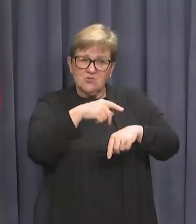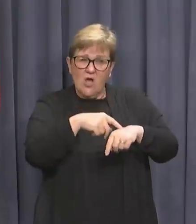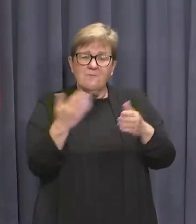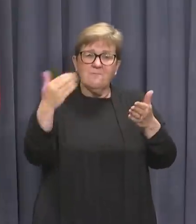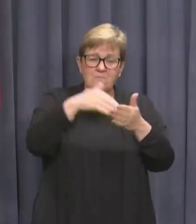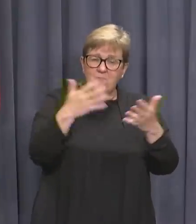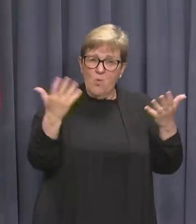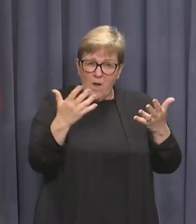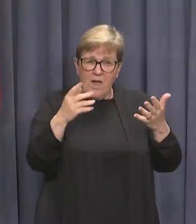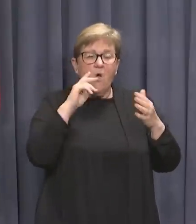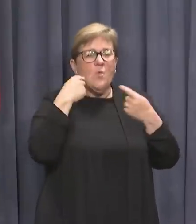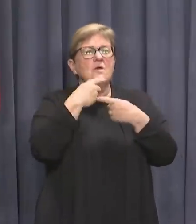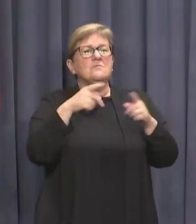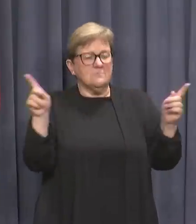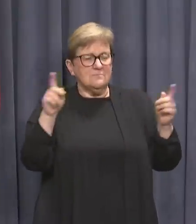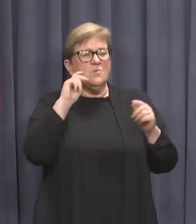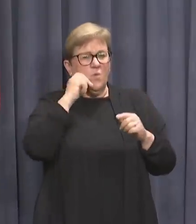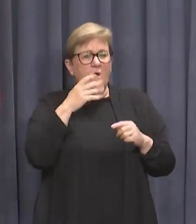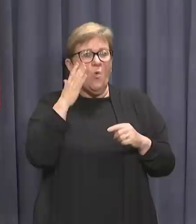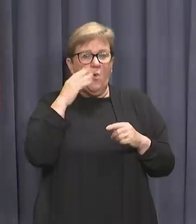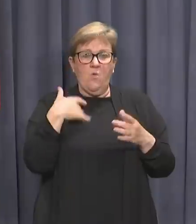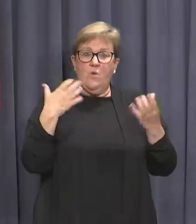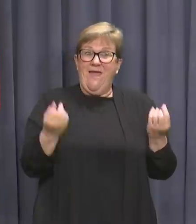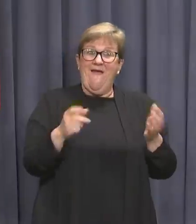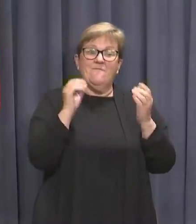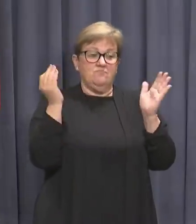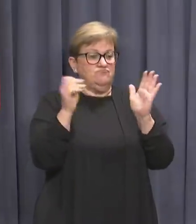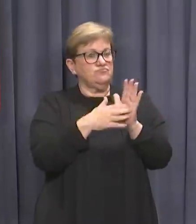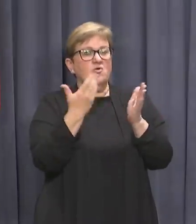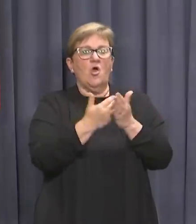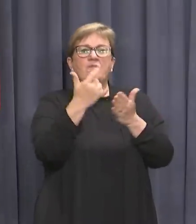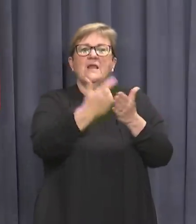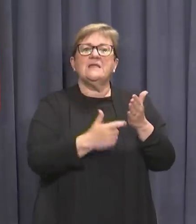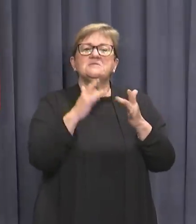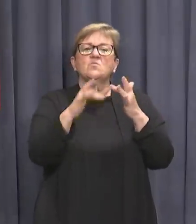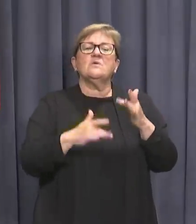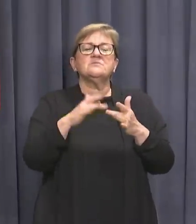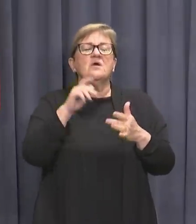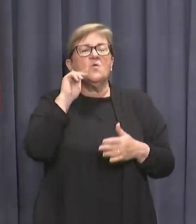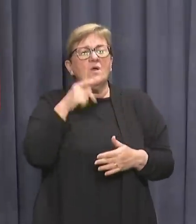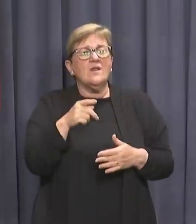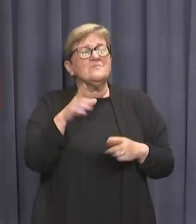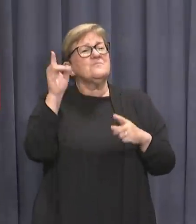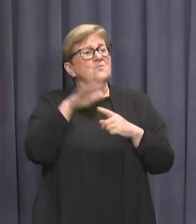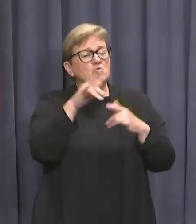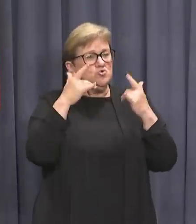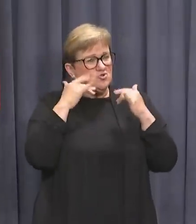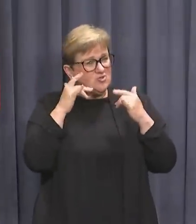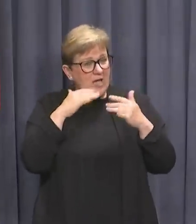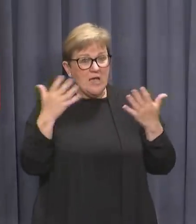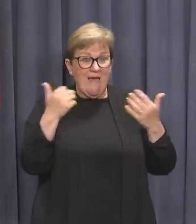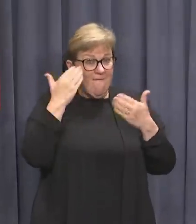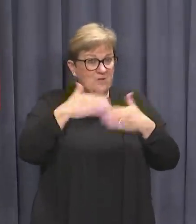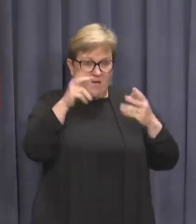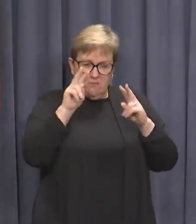additional sites will be released publicly as soon as they are available. It's important that we keep checking the exposure sites